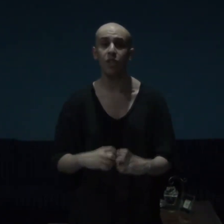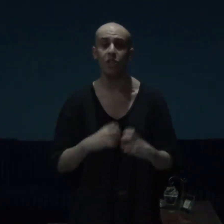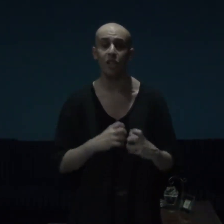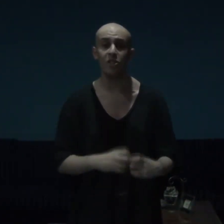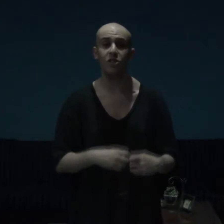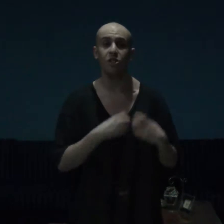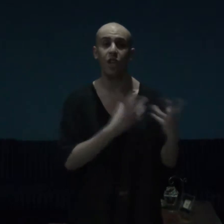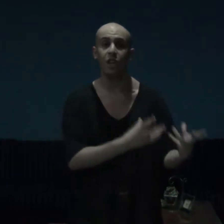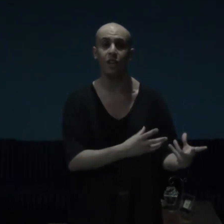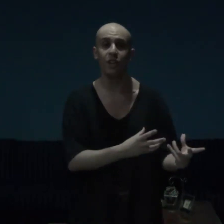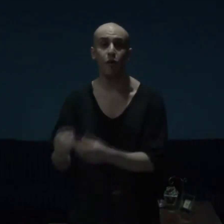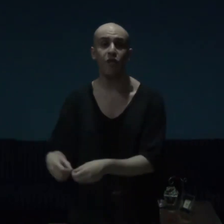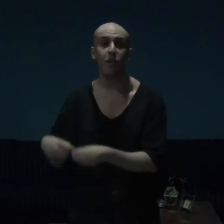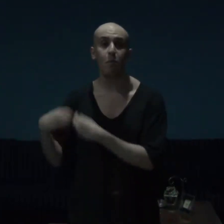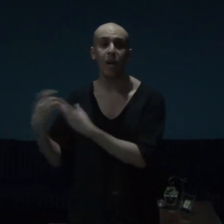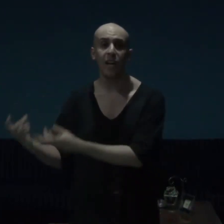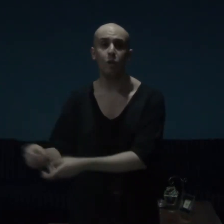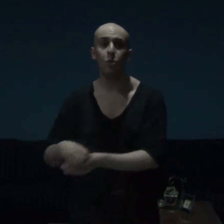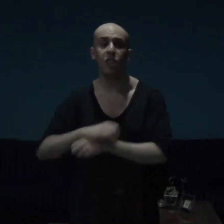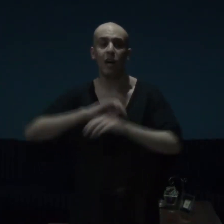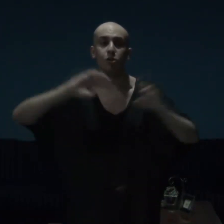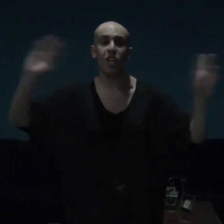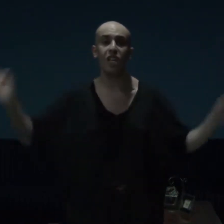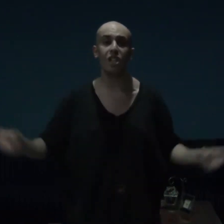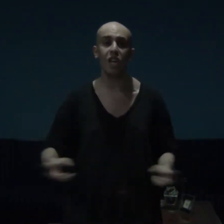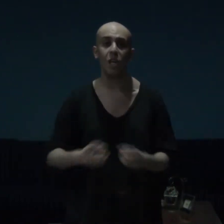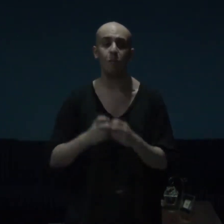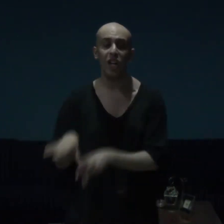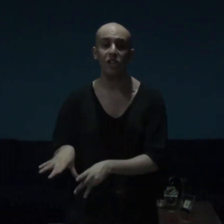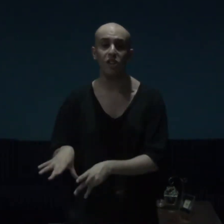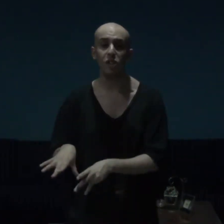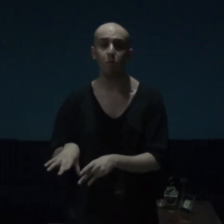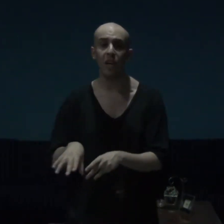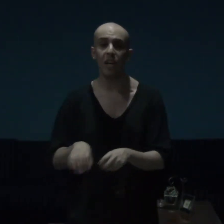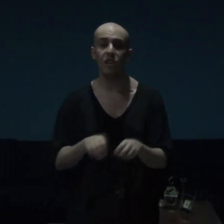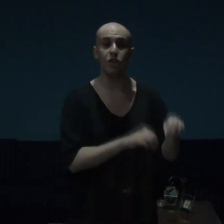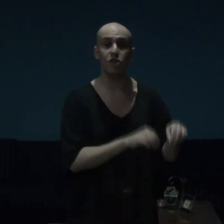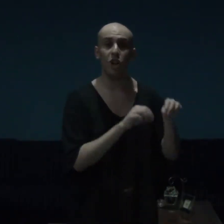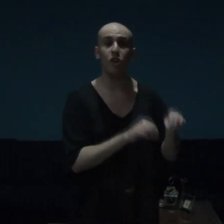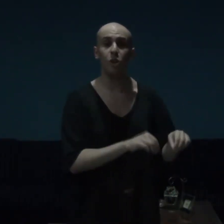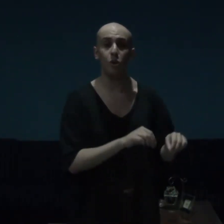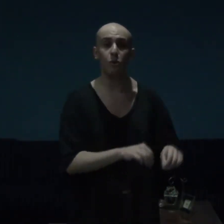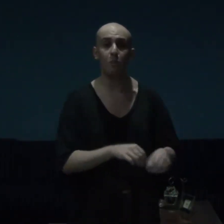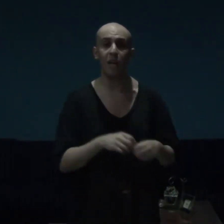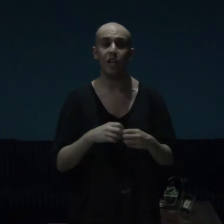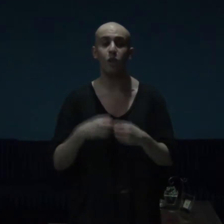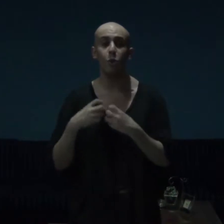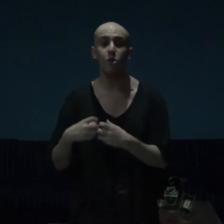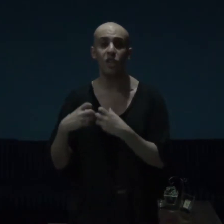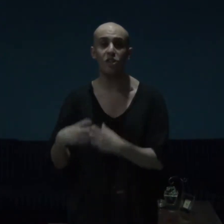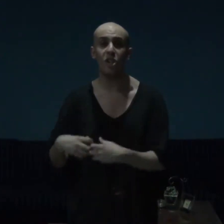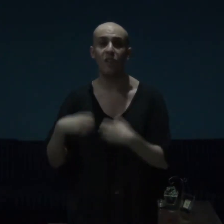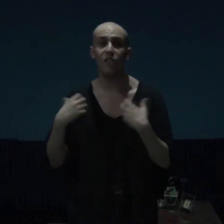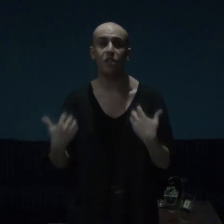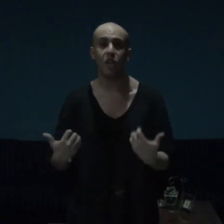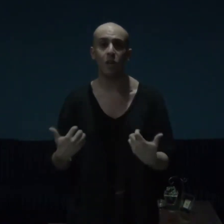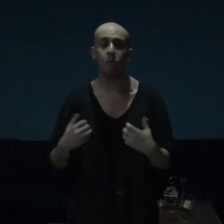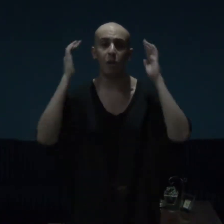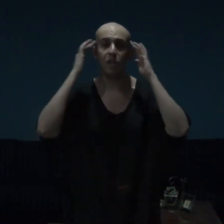tells the tale of a man without a name, and this man, this unknown man, who does have a name, but